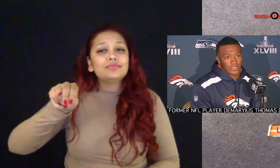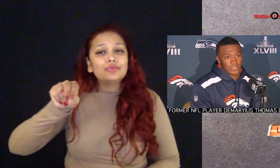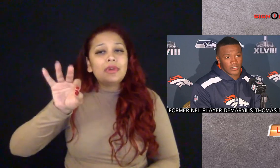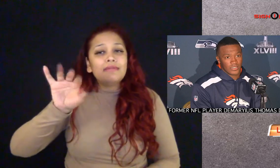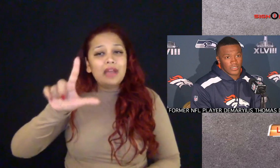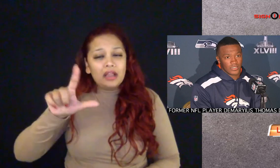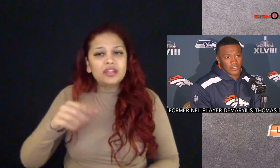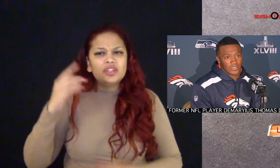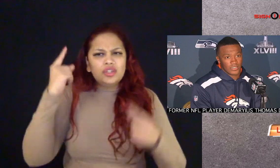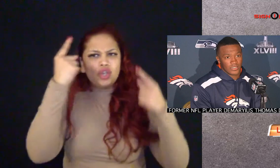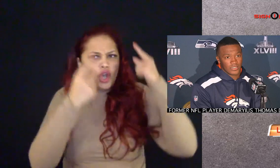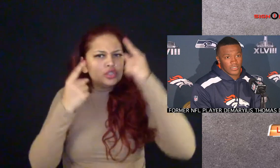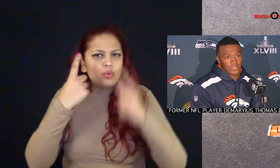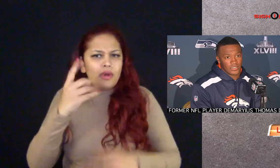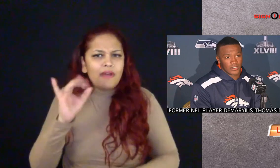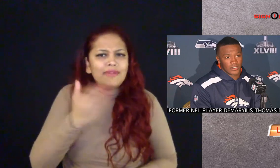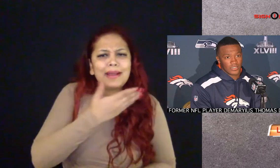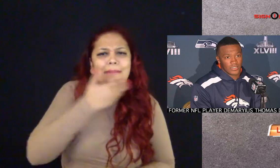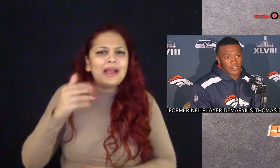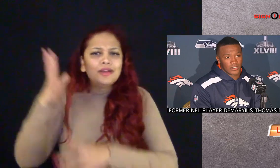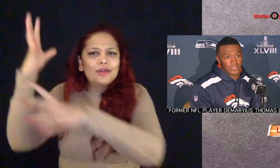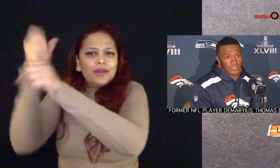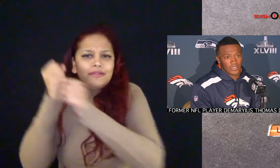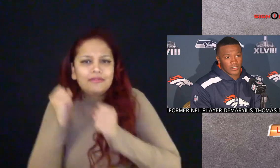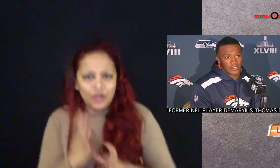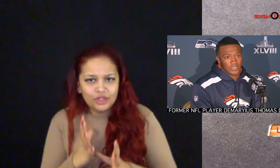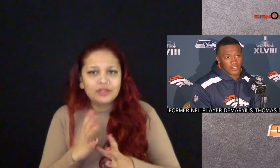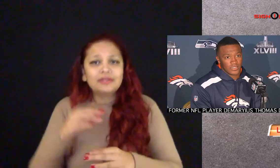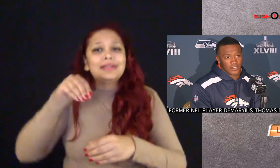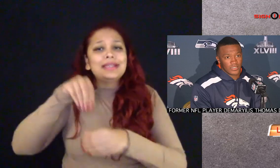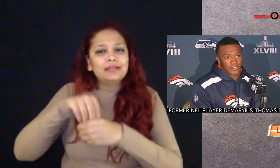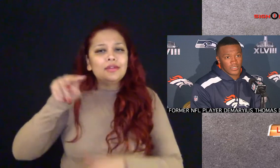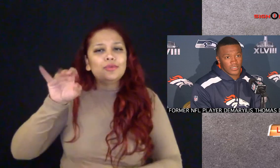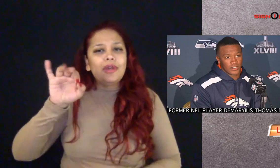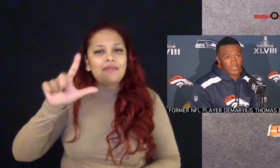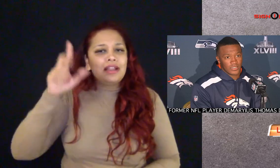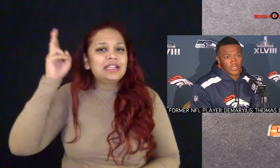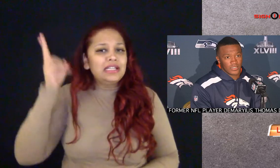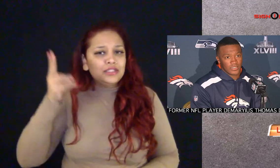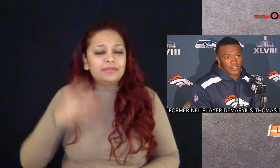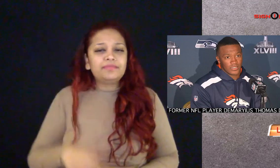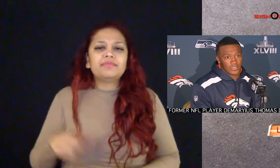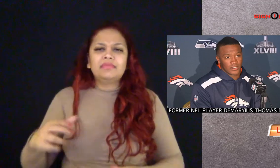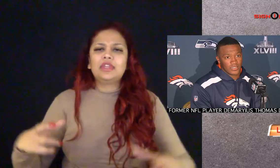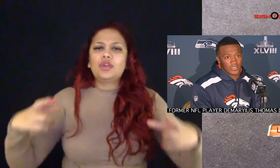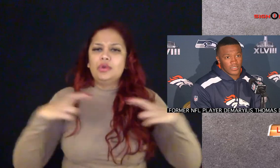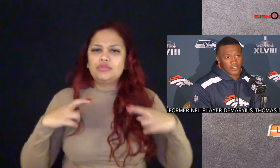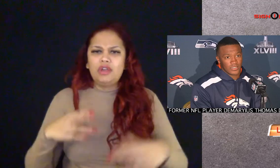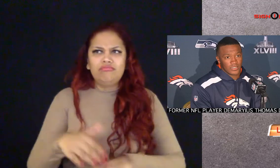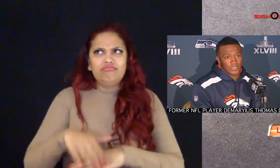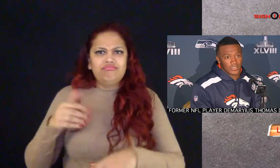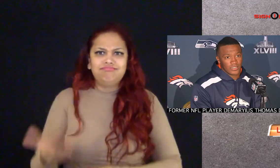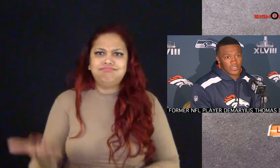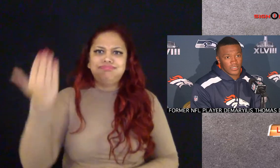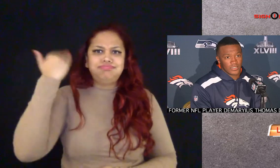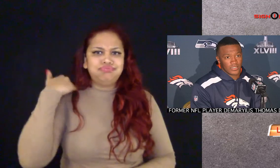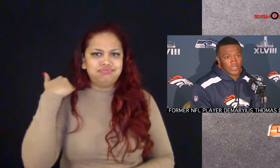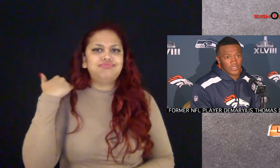Thomas played 10 seasons in the NFL and is considered one of the best wide receivers in NFL history.